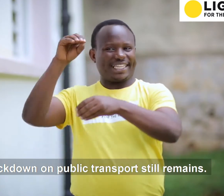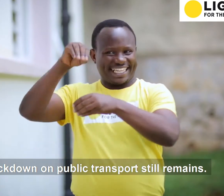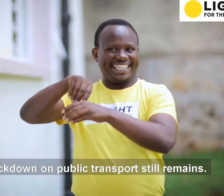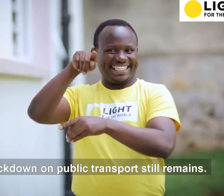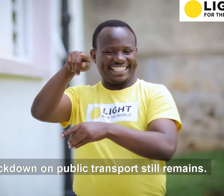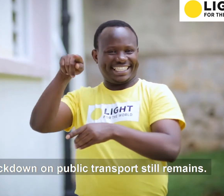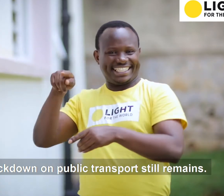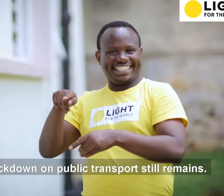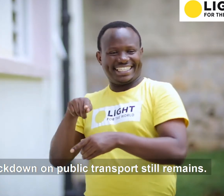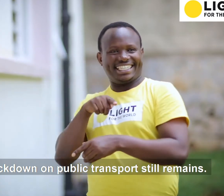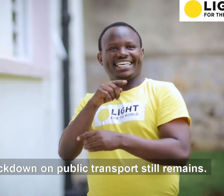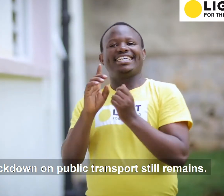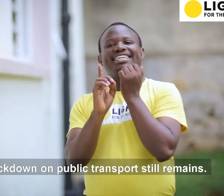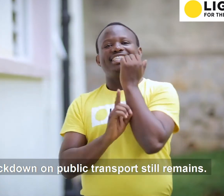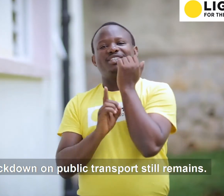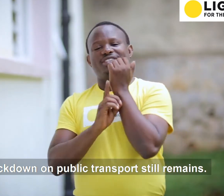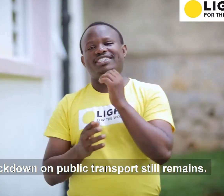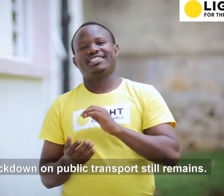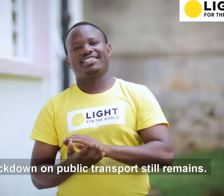The lockdown on public transport still remains.